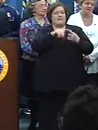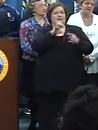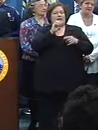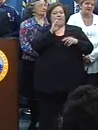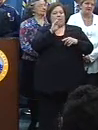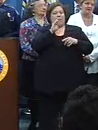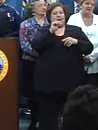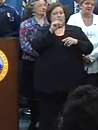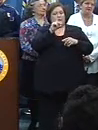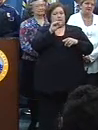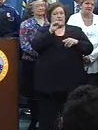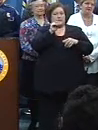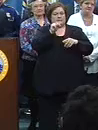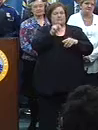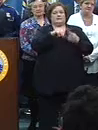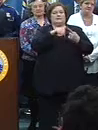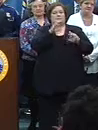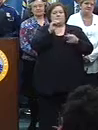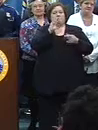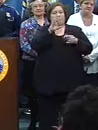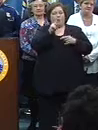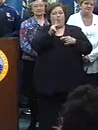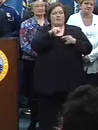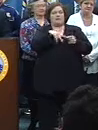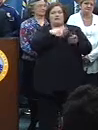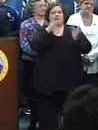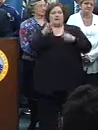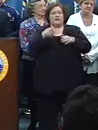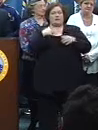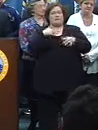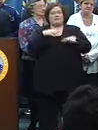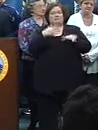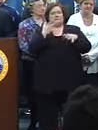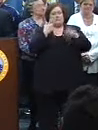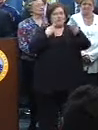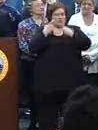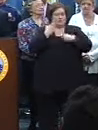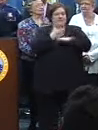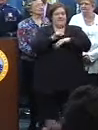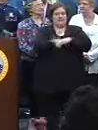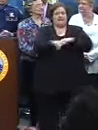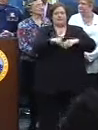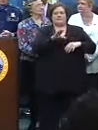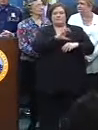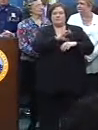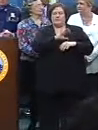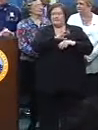Edmondson, Deputy Mayor Thomas, Mark Romey, and then we'll take questions after that. Chief Surpass.